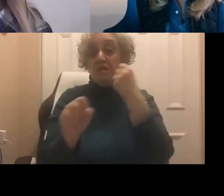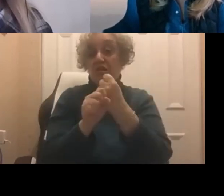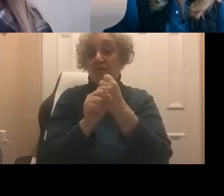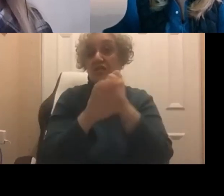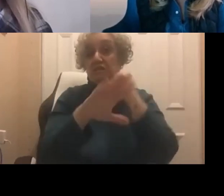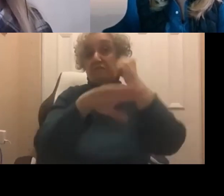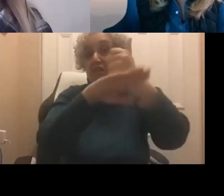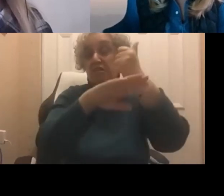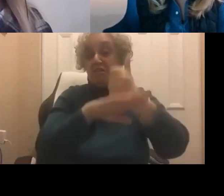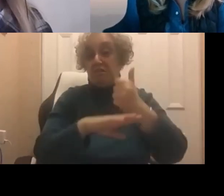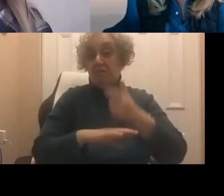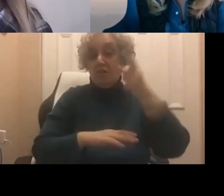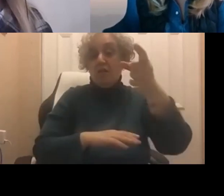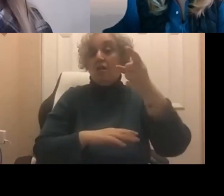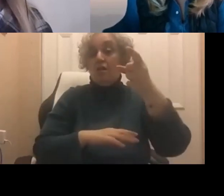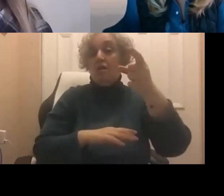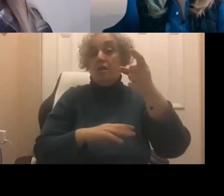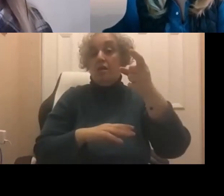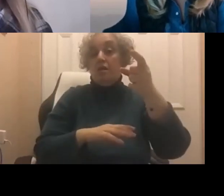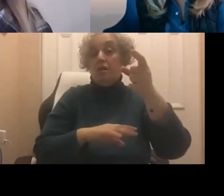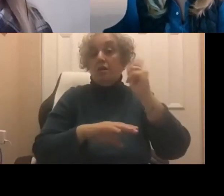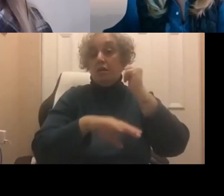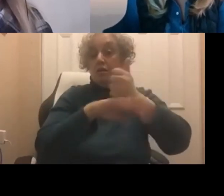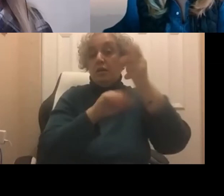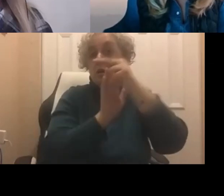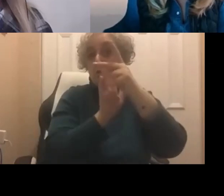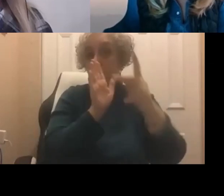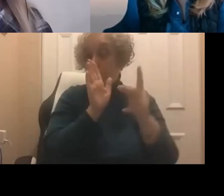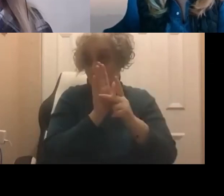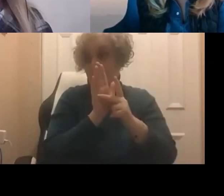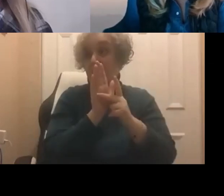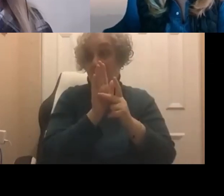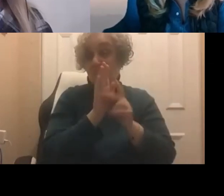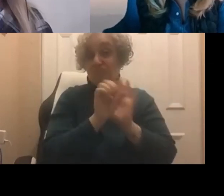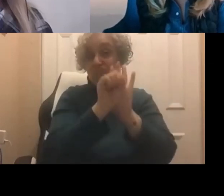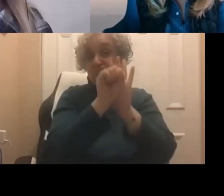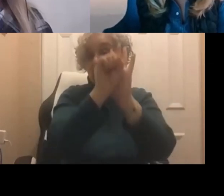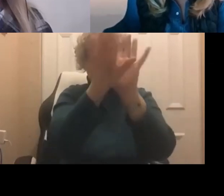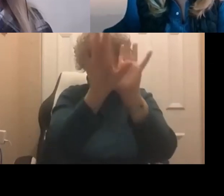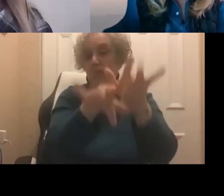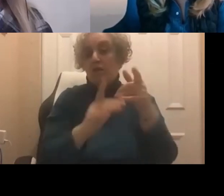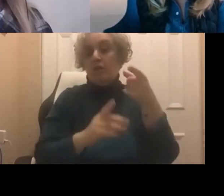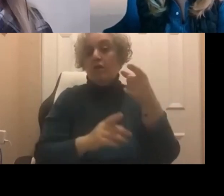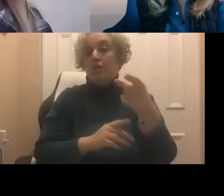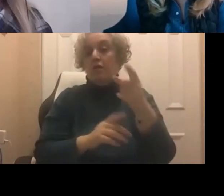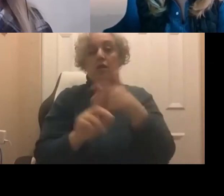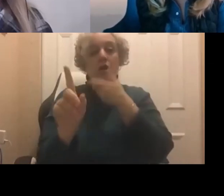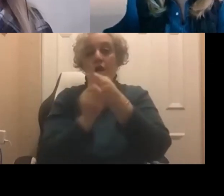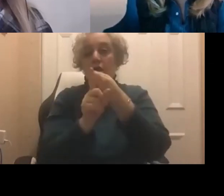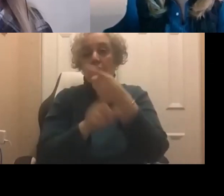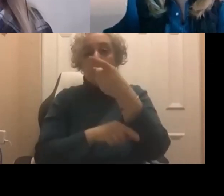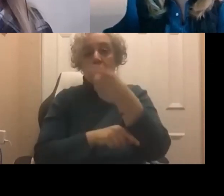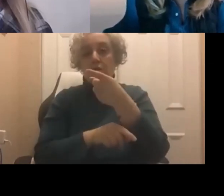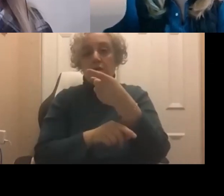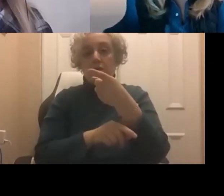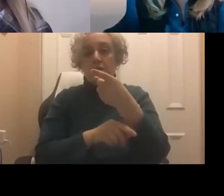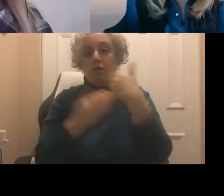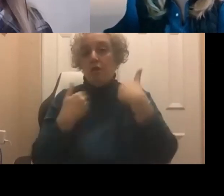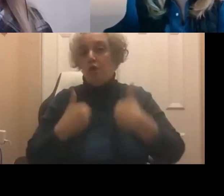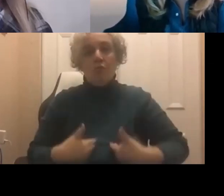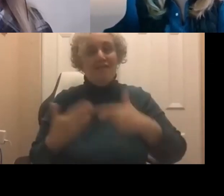that are basically policy driven, and do not impact actual human beings,